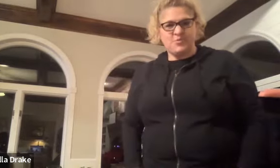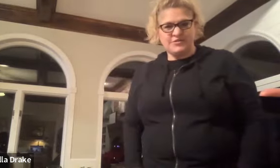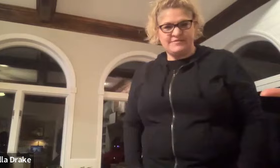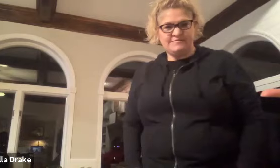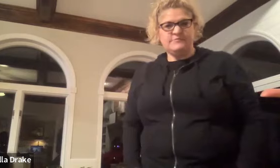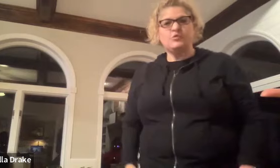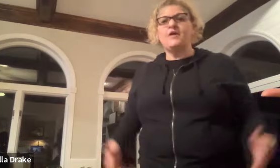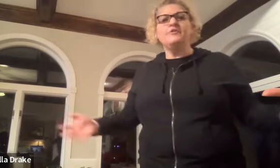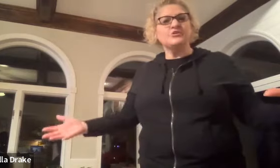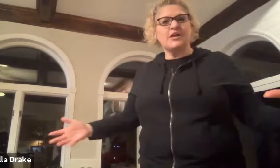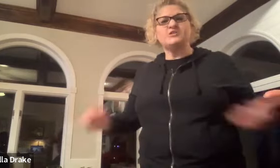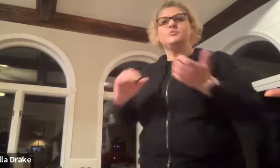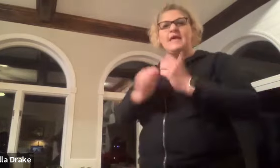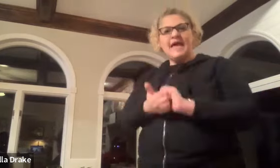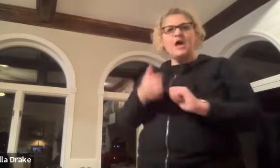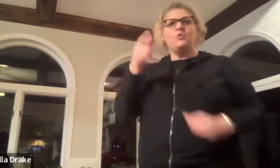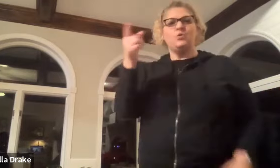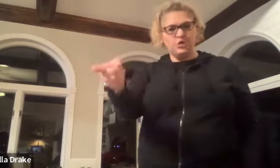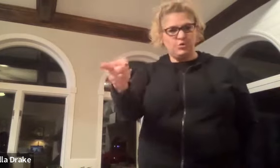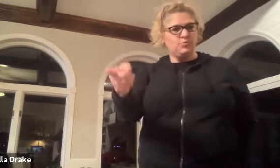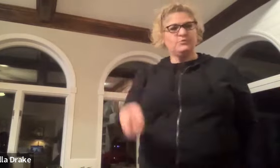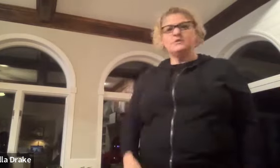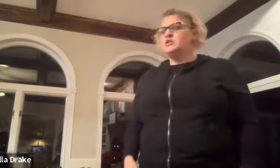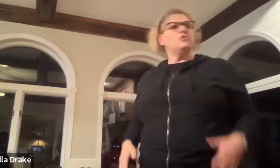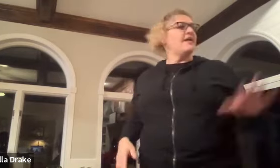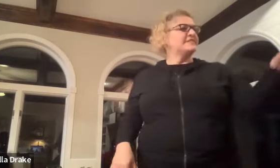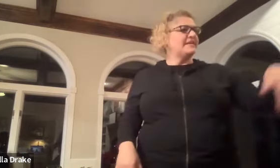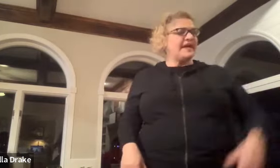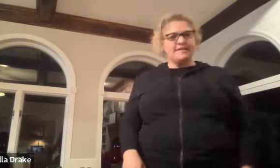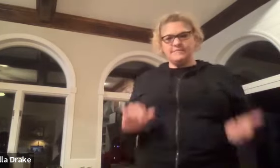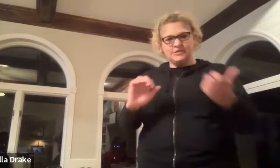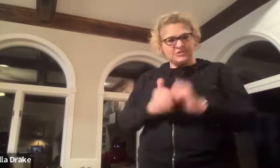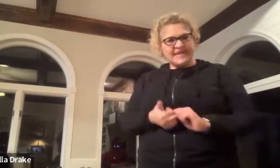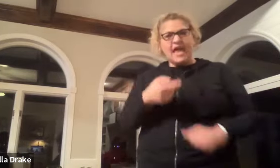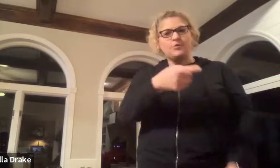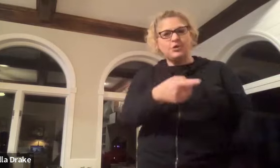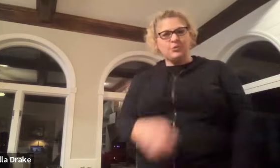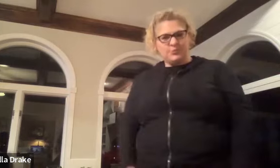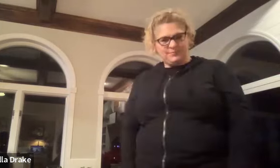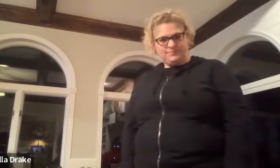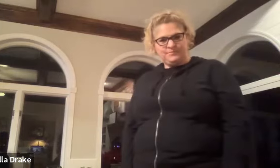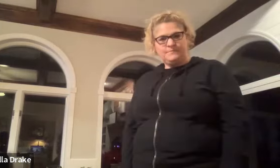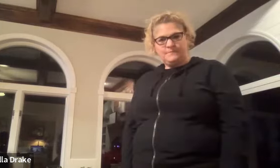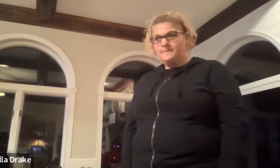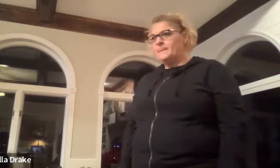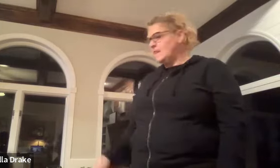the person whoever you're talking to how you you don't have to say day just say how you how